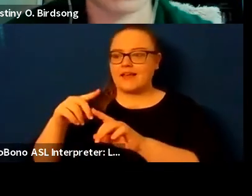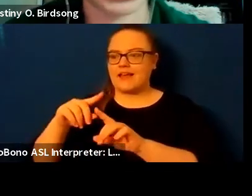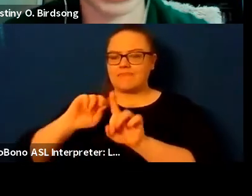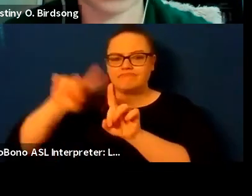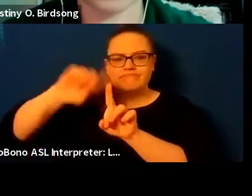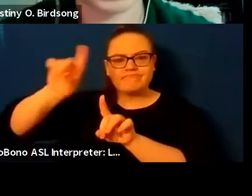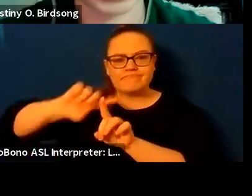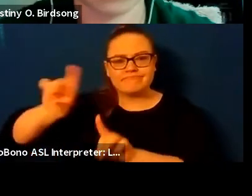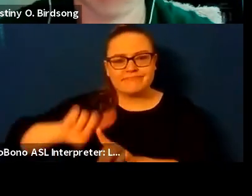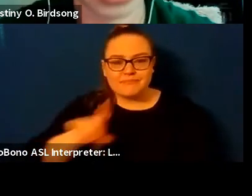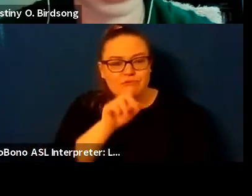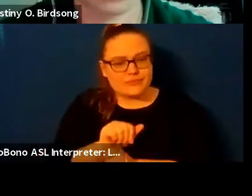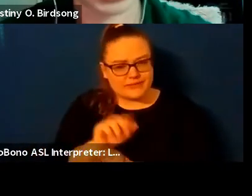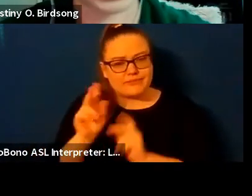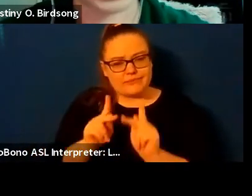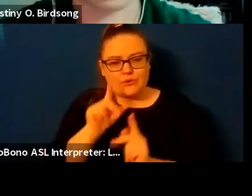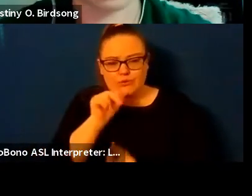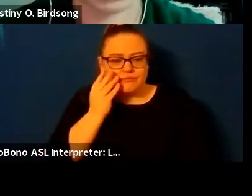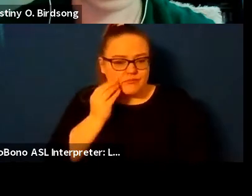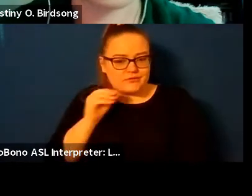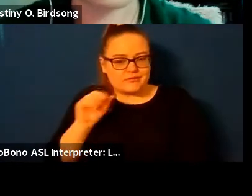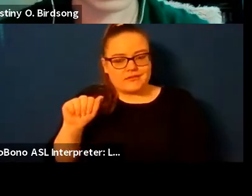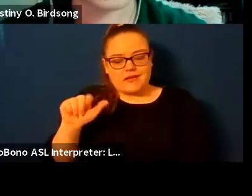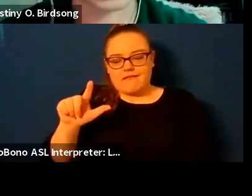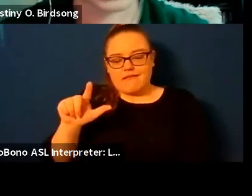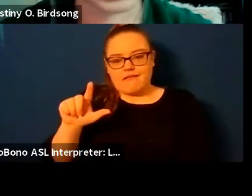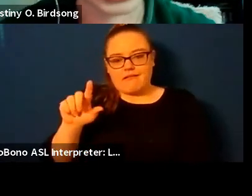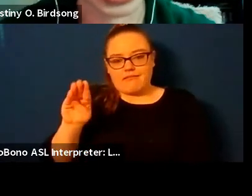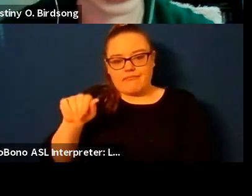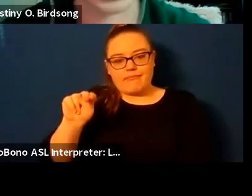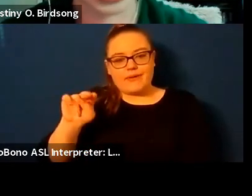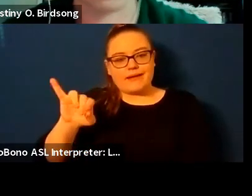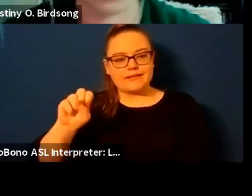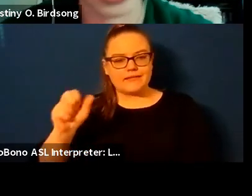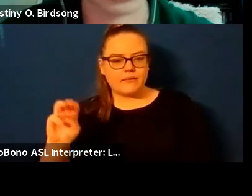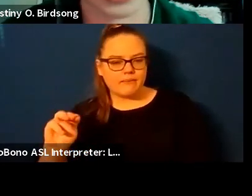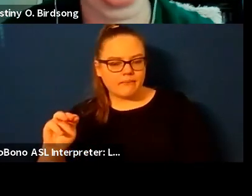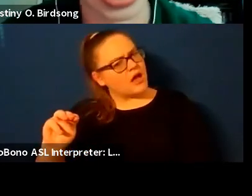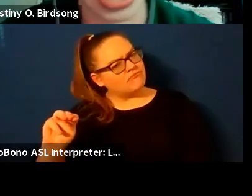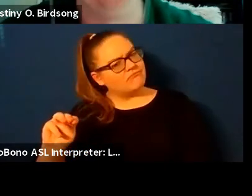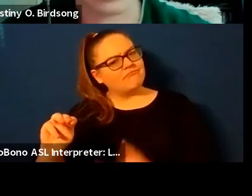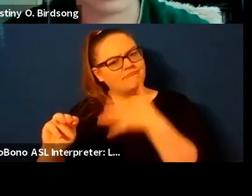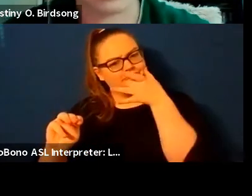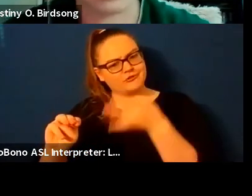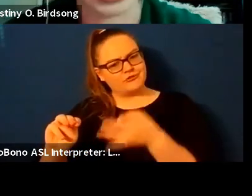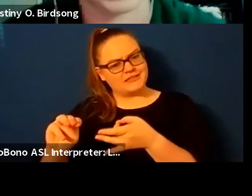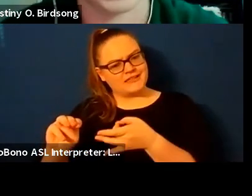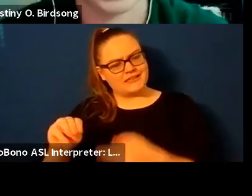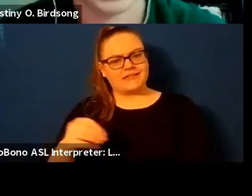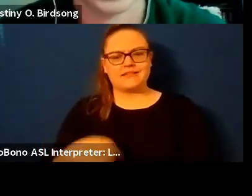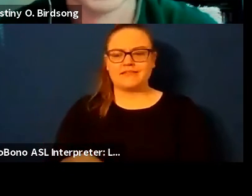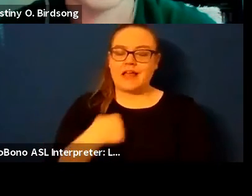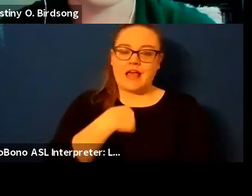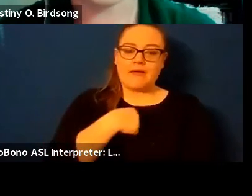so like sometimes it's kind of weird to like find yourself at the center of a myth like well that's interesting i'm a water spirit how fun